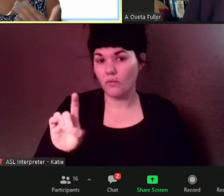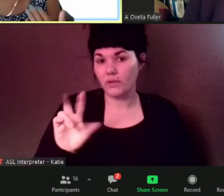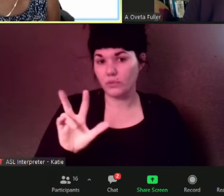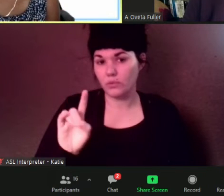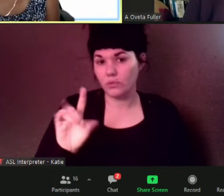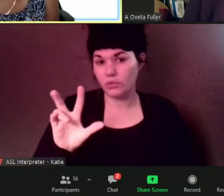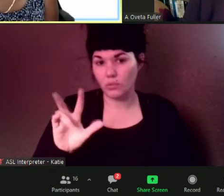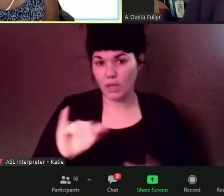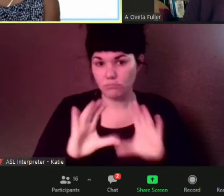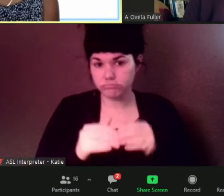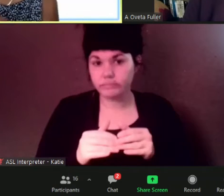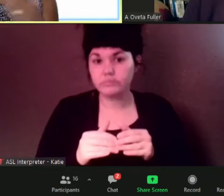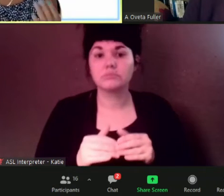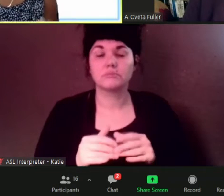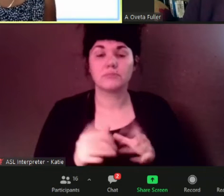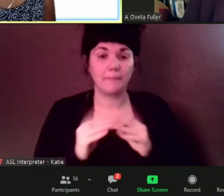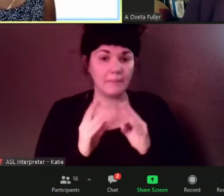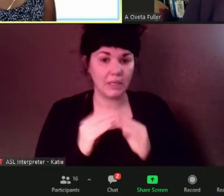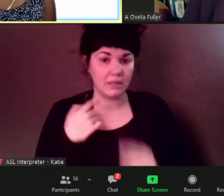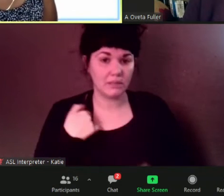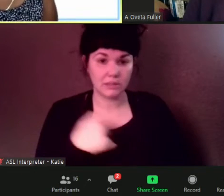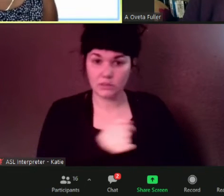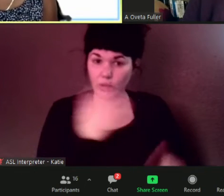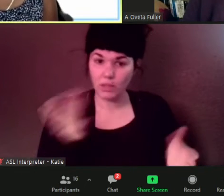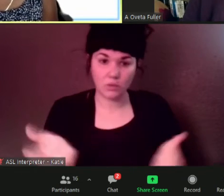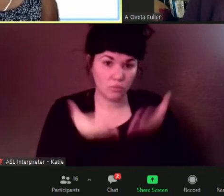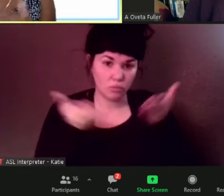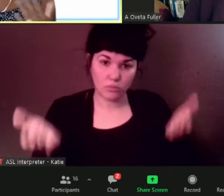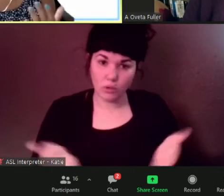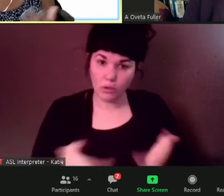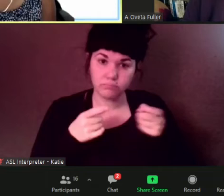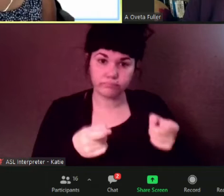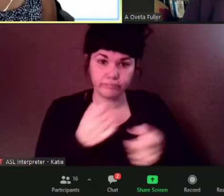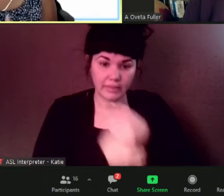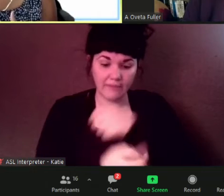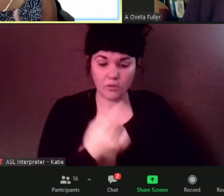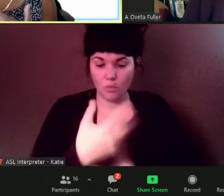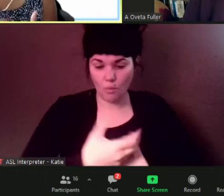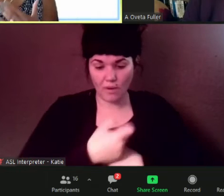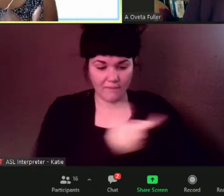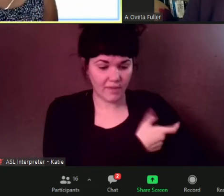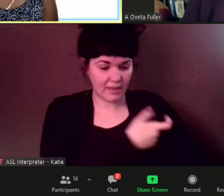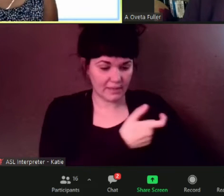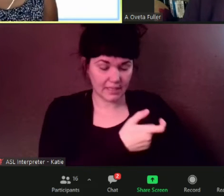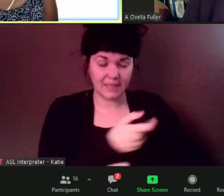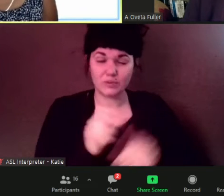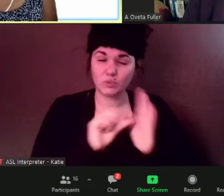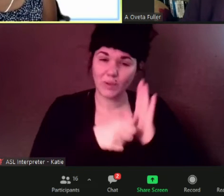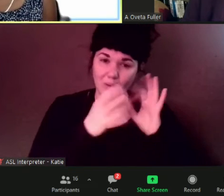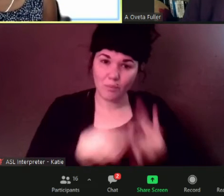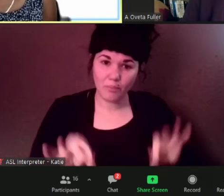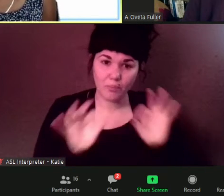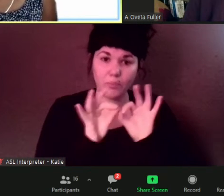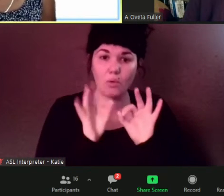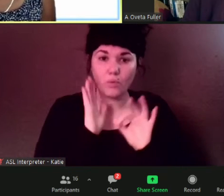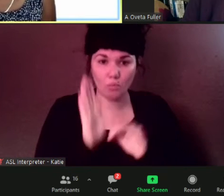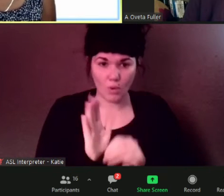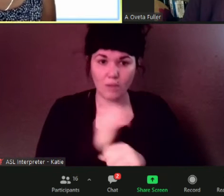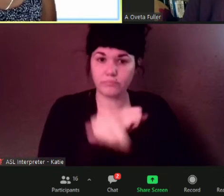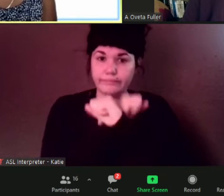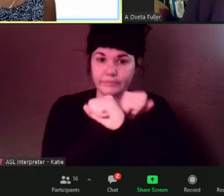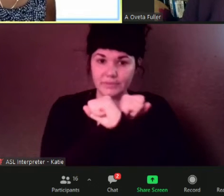part of our health and wellness and encouraging people to do so and in fact viewers are going to see many more uh corporations